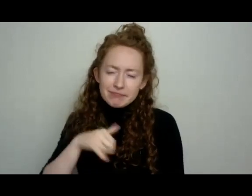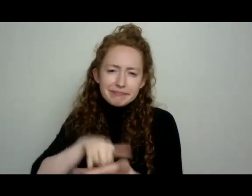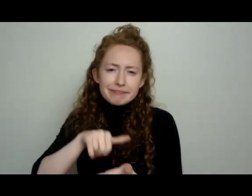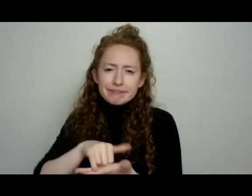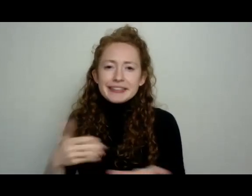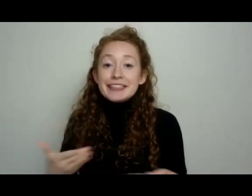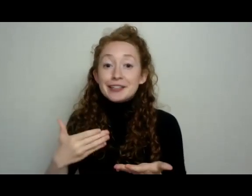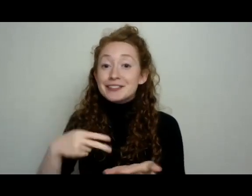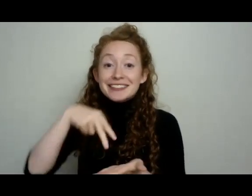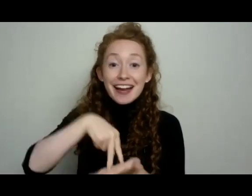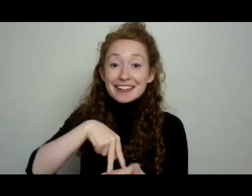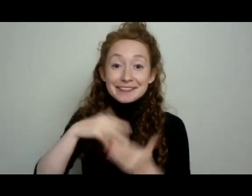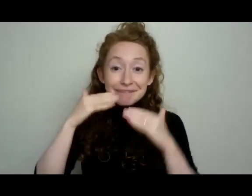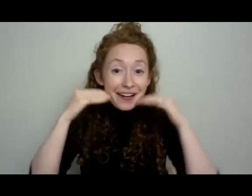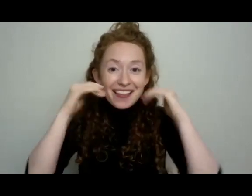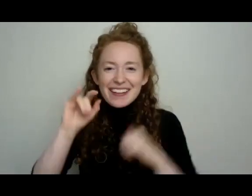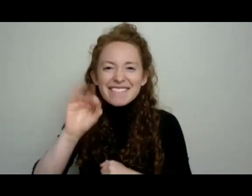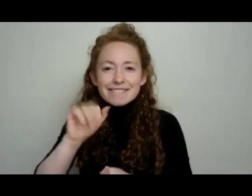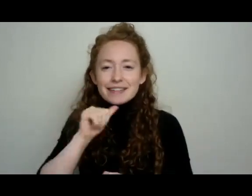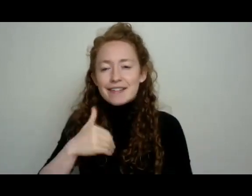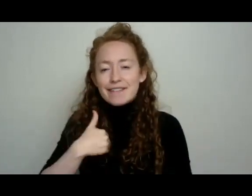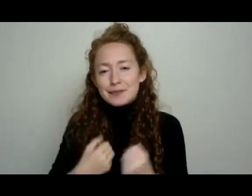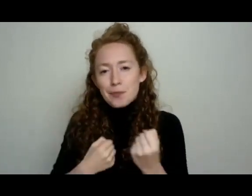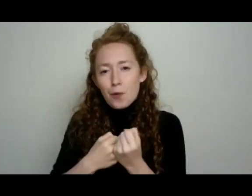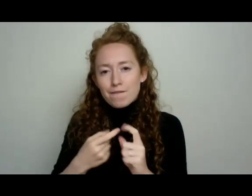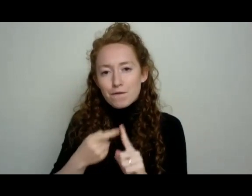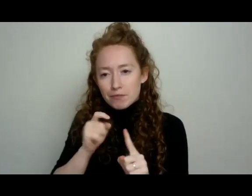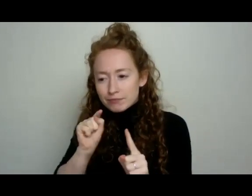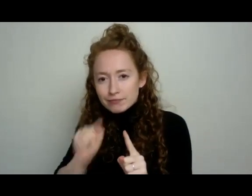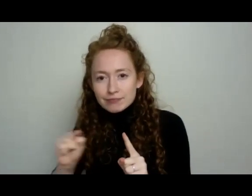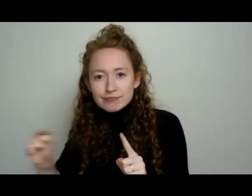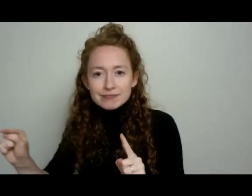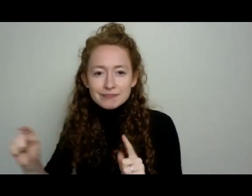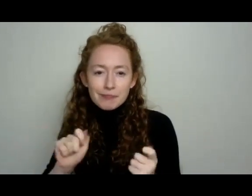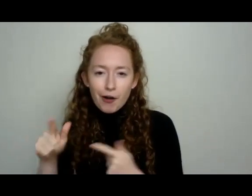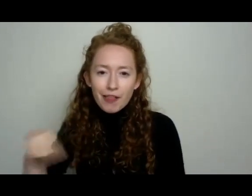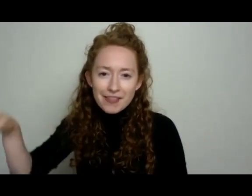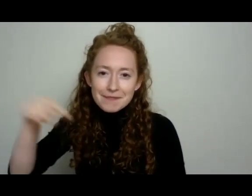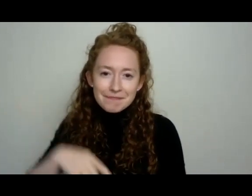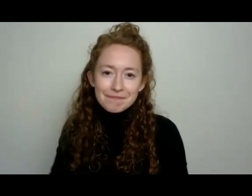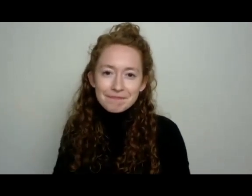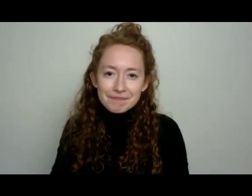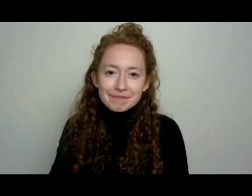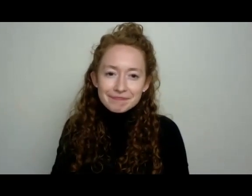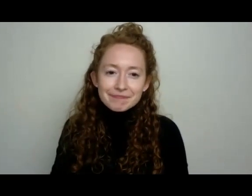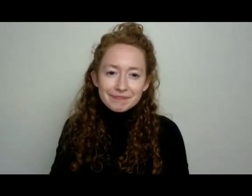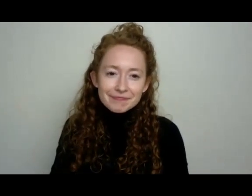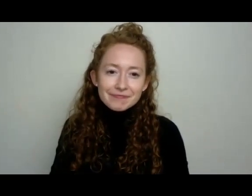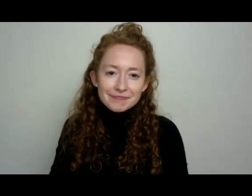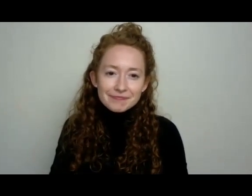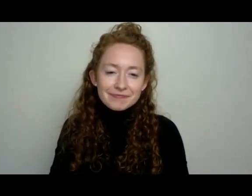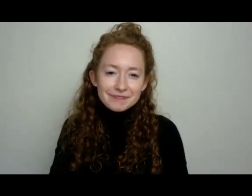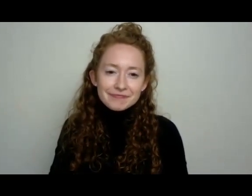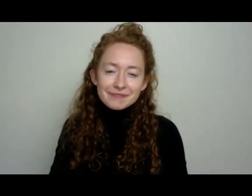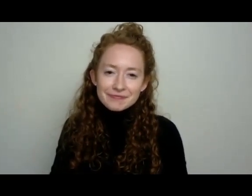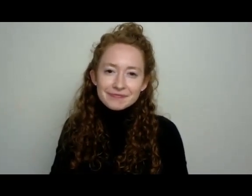and crunching cucumbers if it wasn't for every single one of them. And our families, our friends